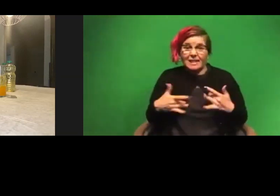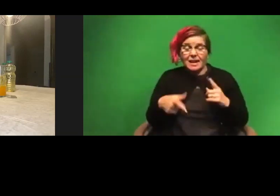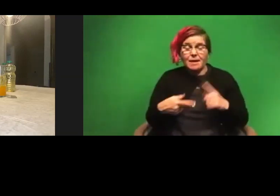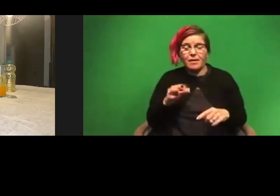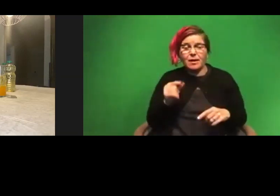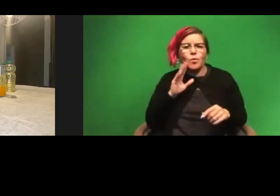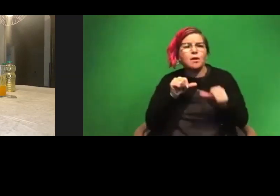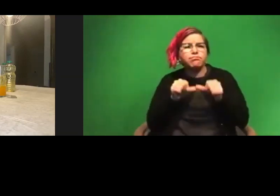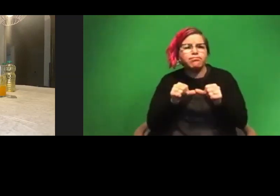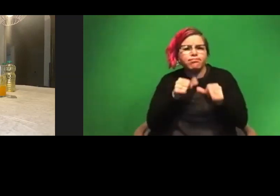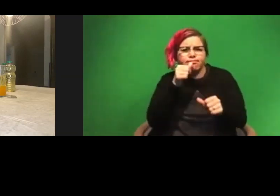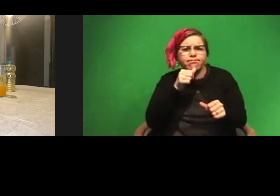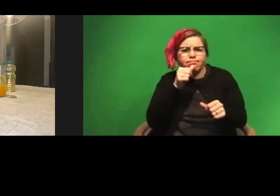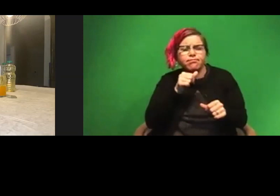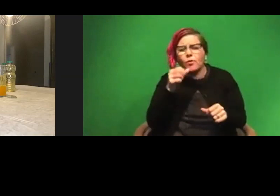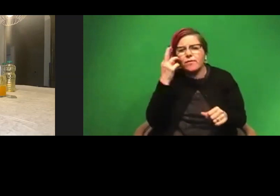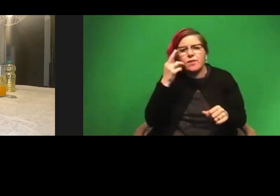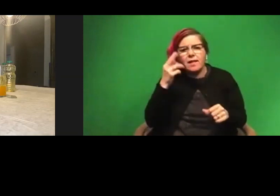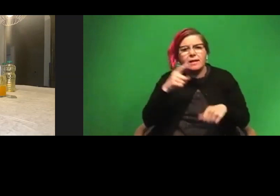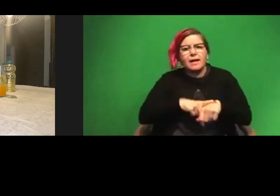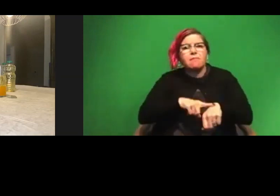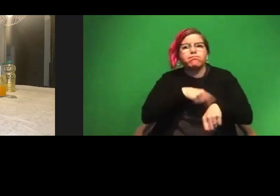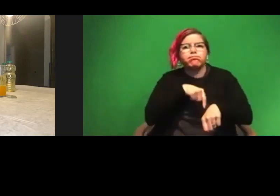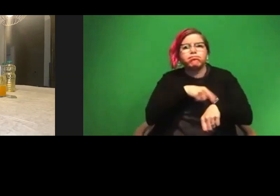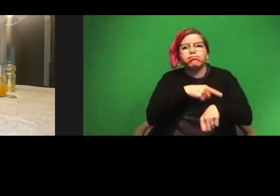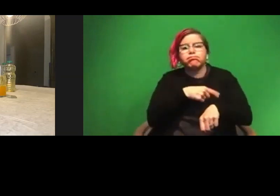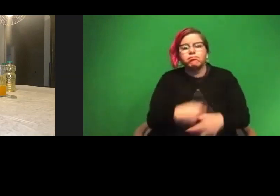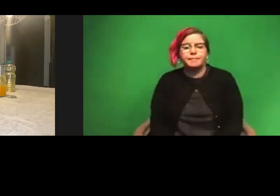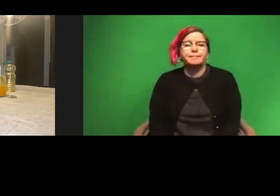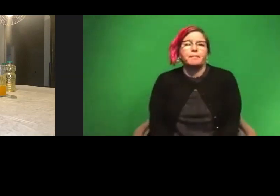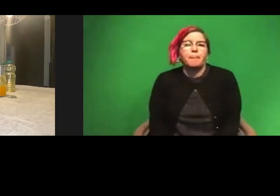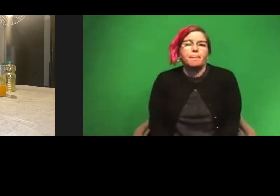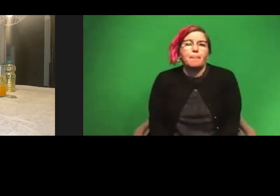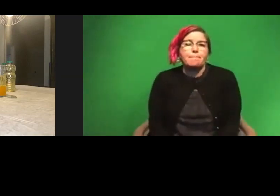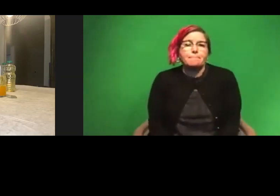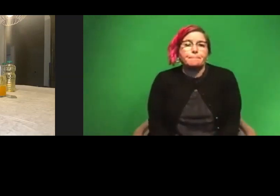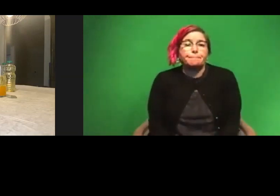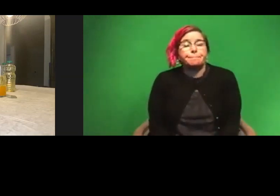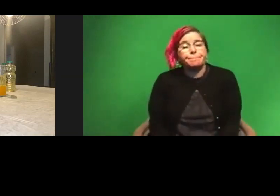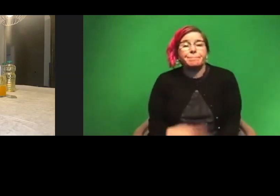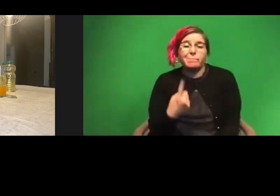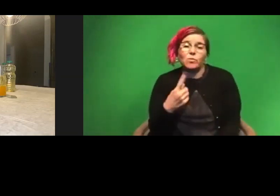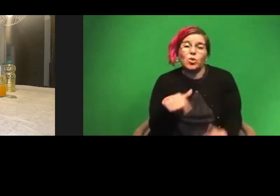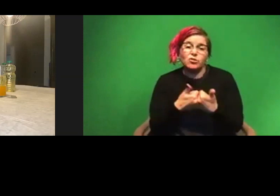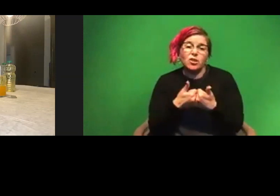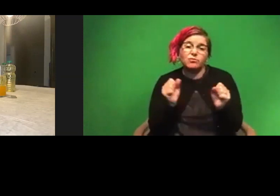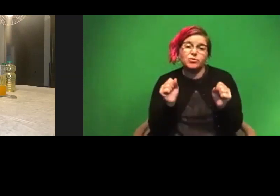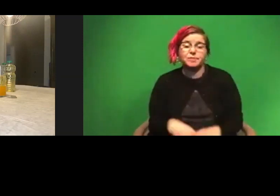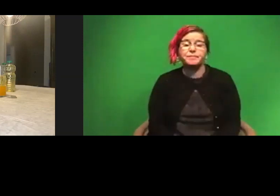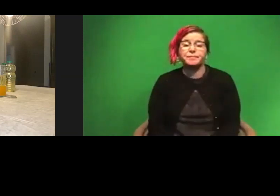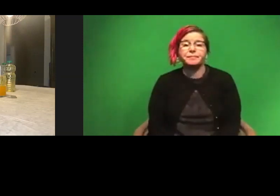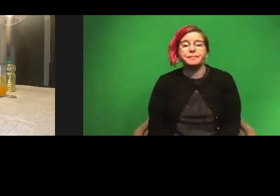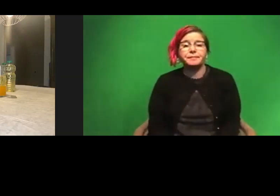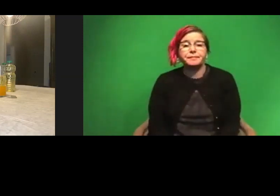and don't even realize time is, you know, just flying by. So that could be one of the challenges for some people is just how